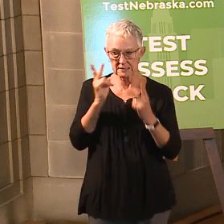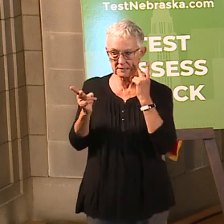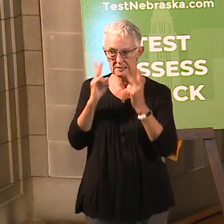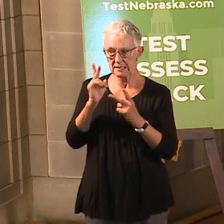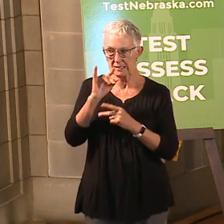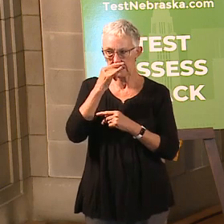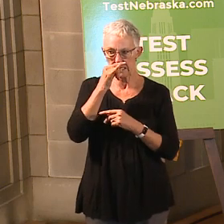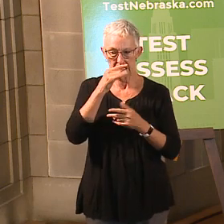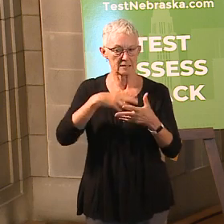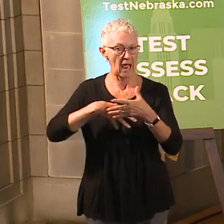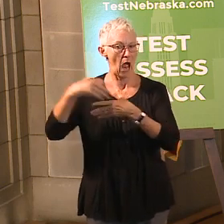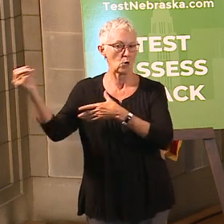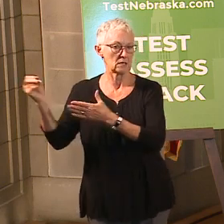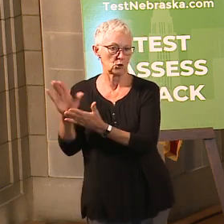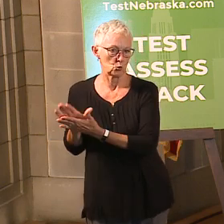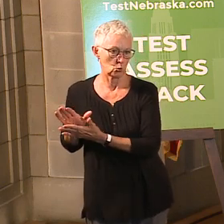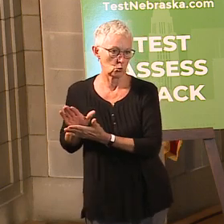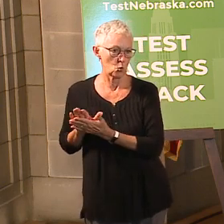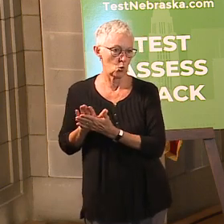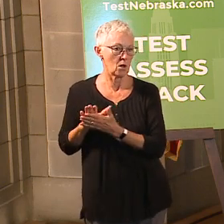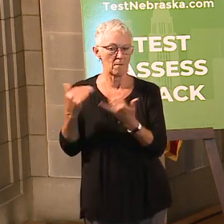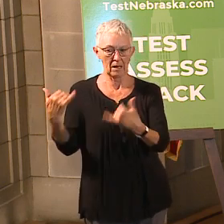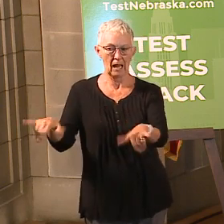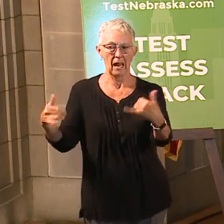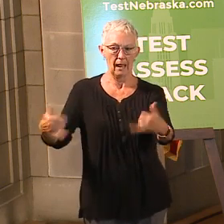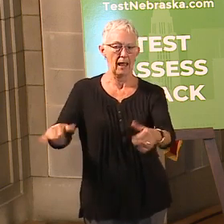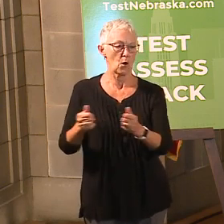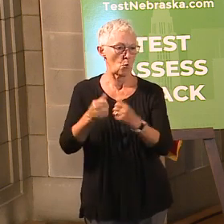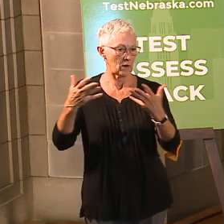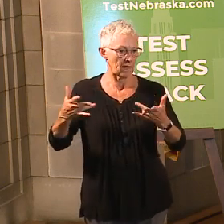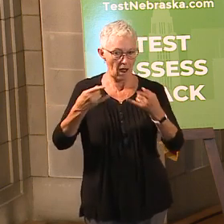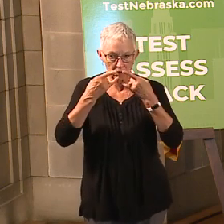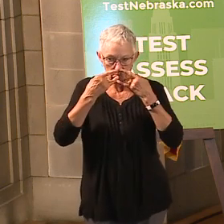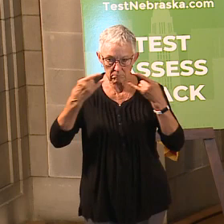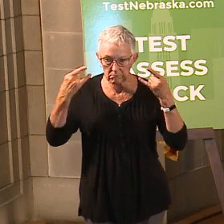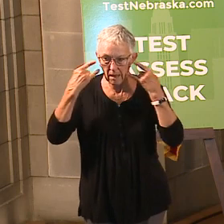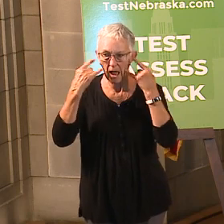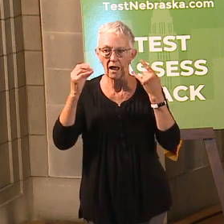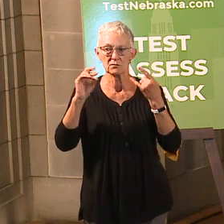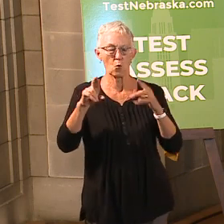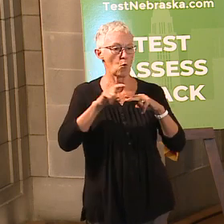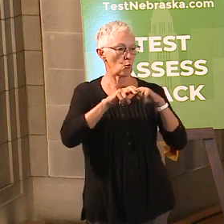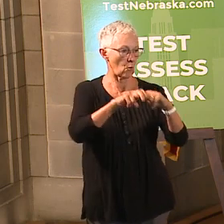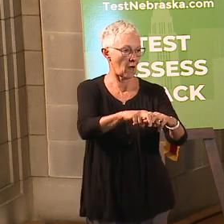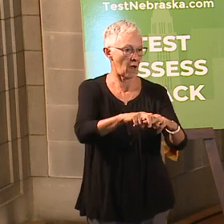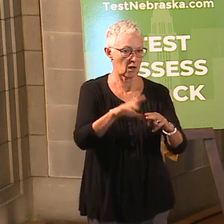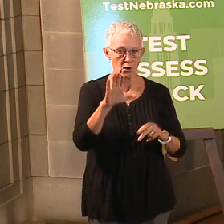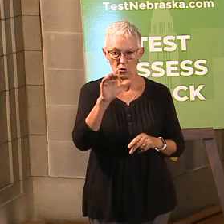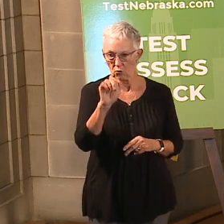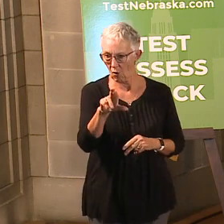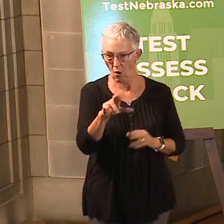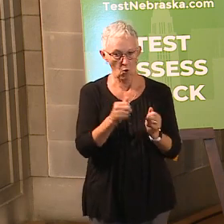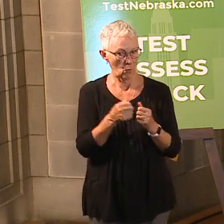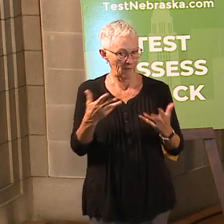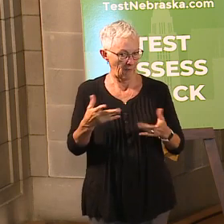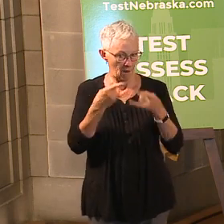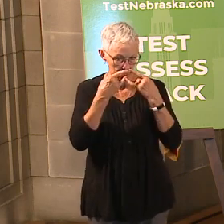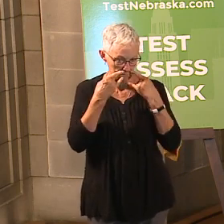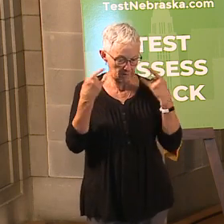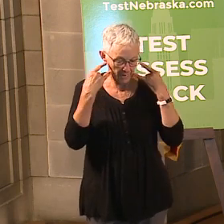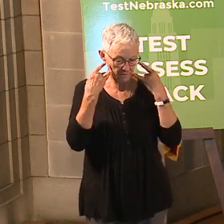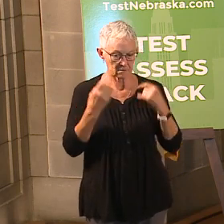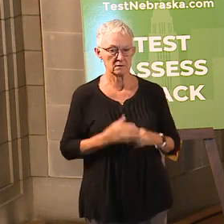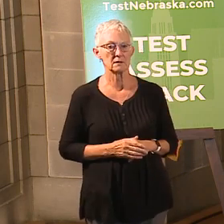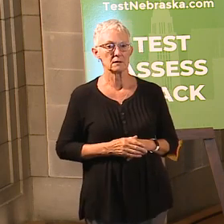unmasked exposures resulting from social gatherings, riding in vehicles together, and other settings. Once the